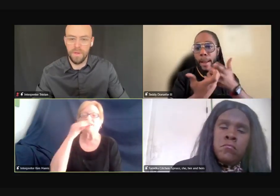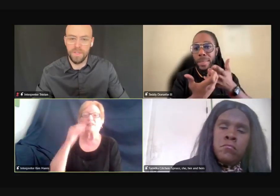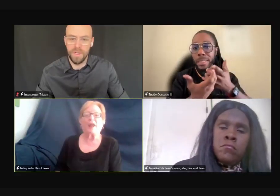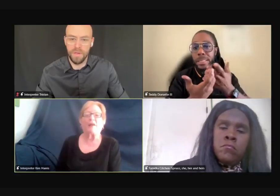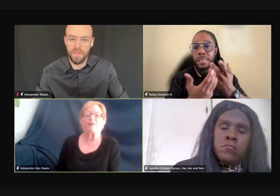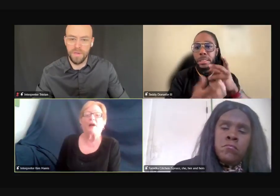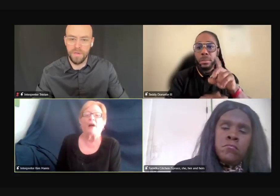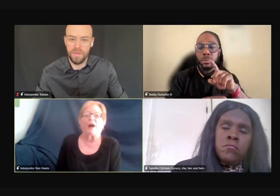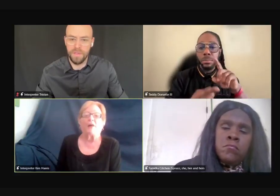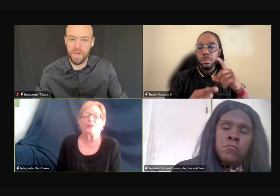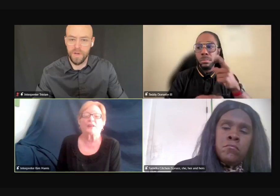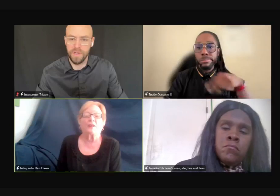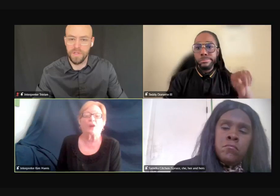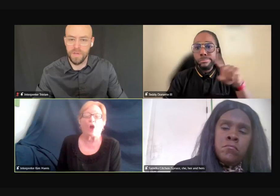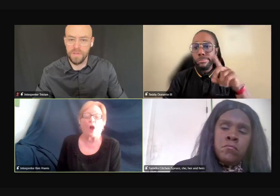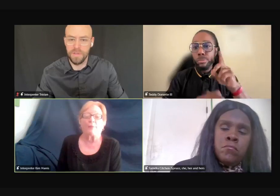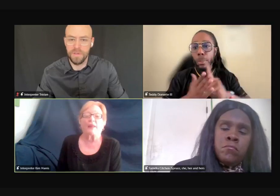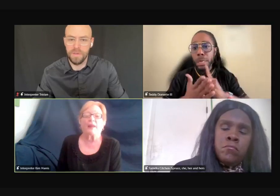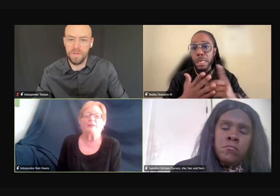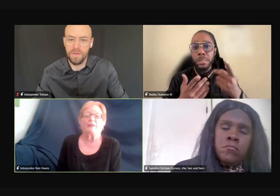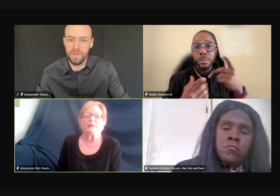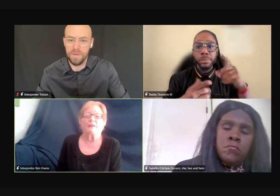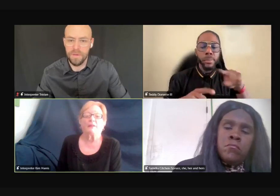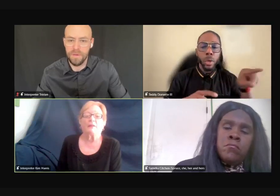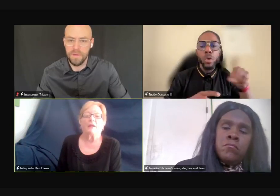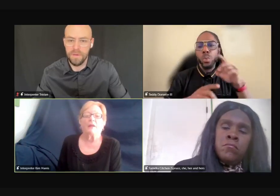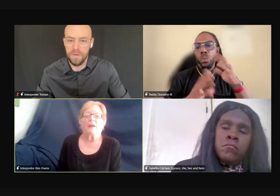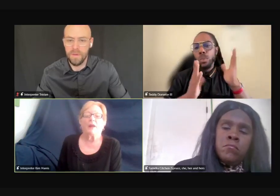They have other things that accommodate.